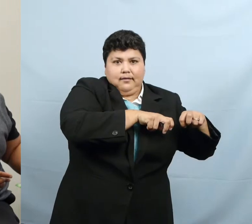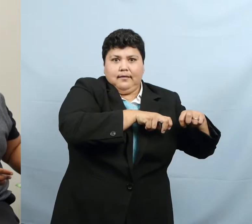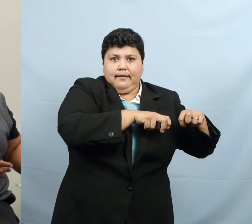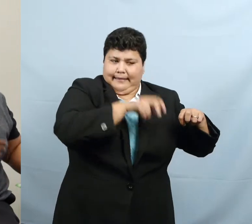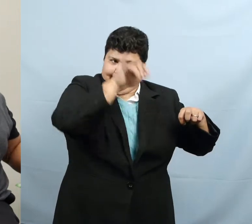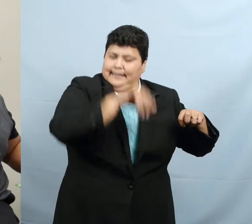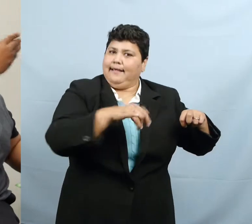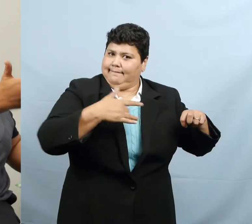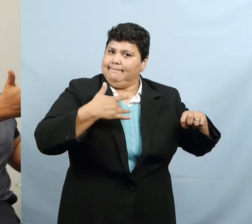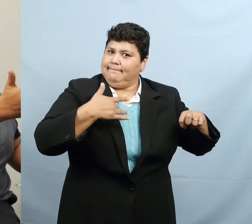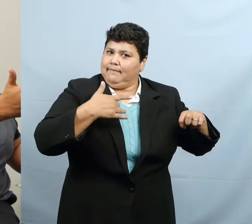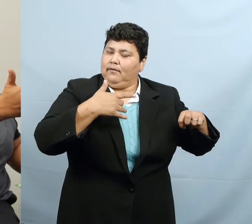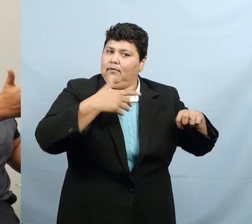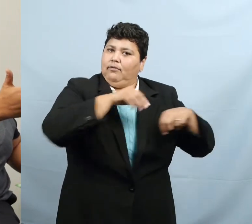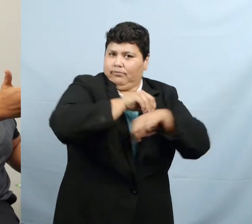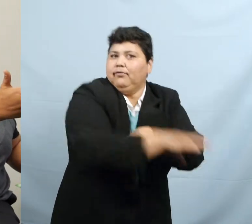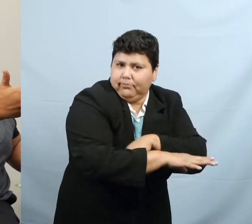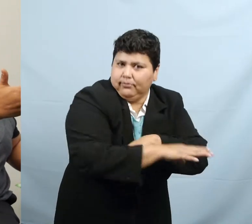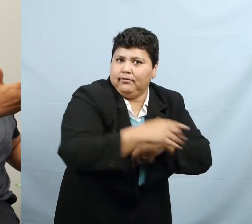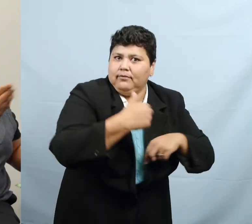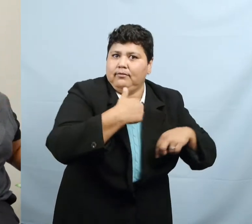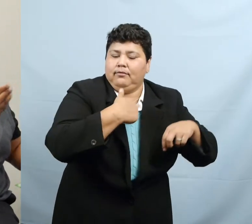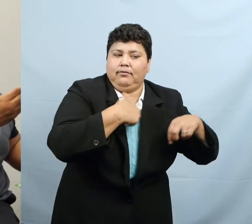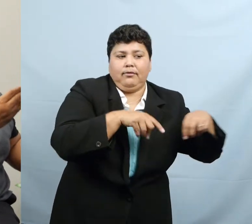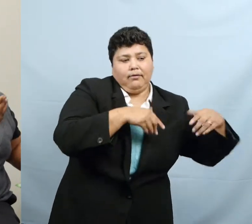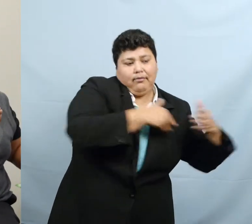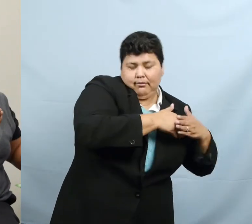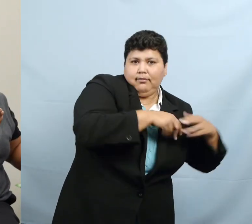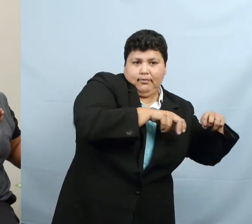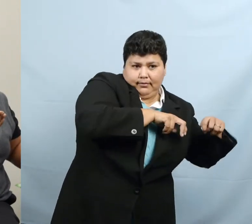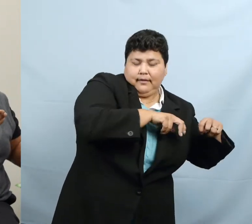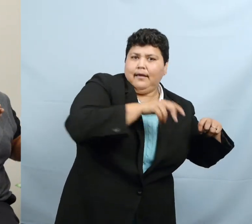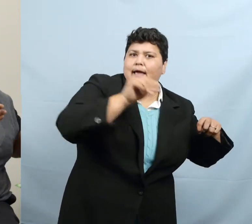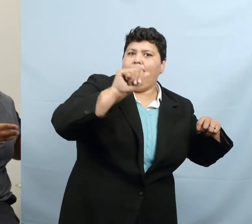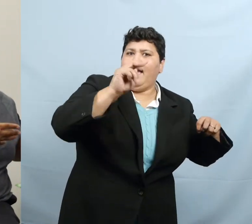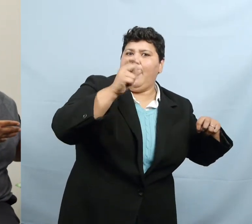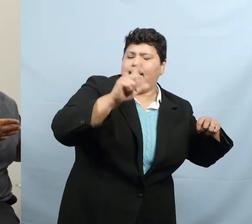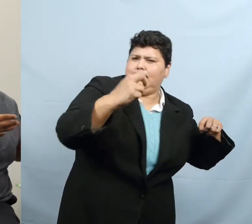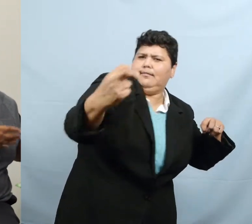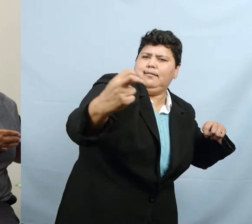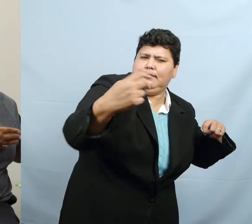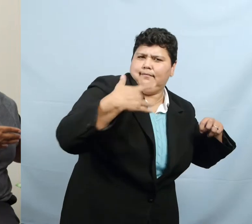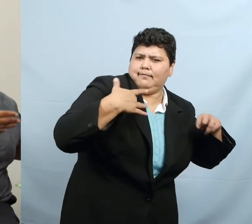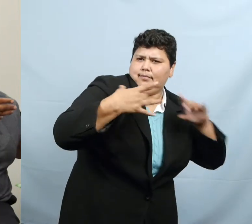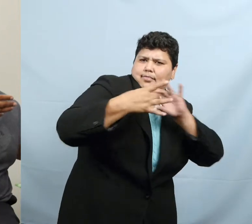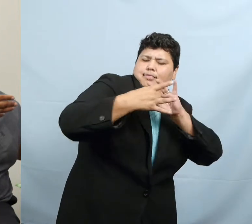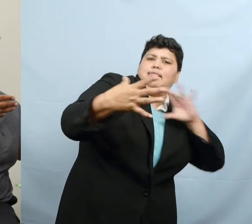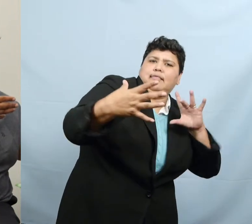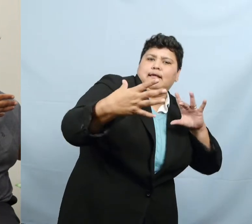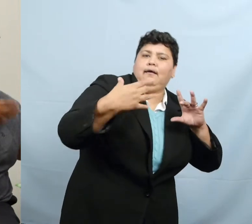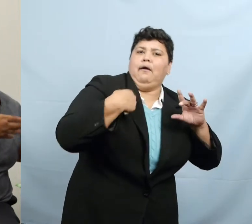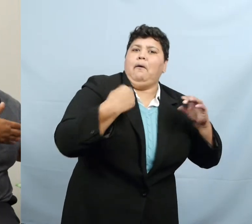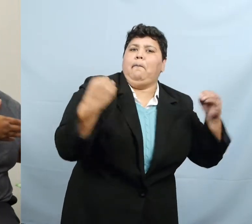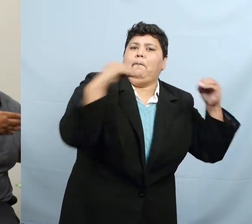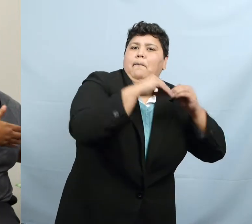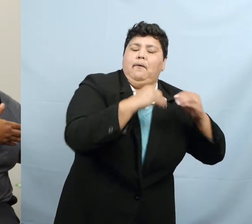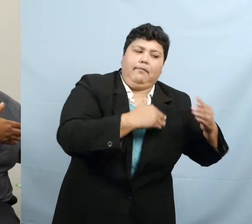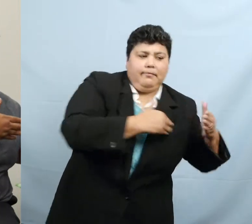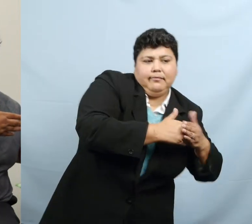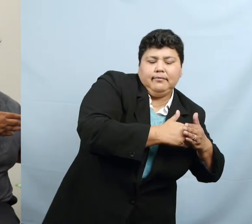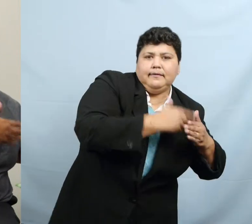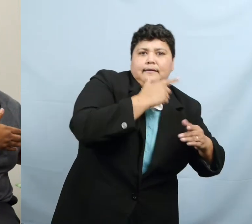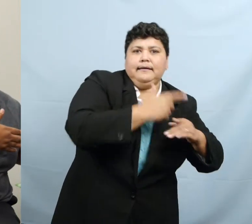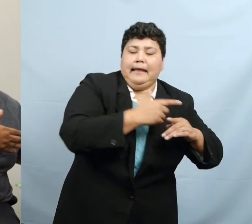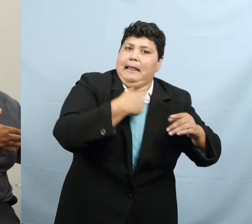sister. Angel was further away from me. There was this disconnect and so here I was aligned with the sister and making sure the